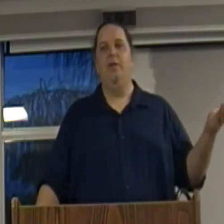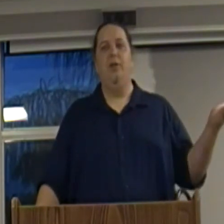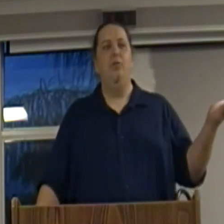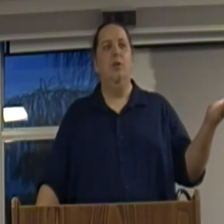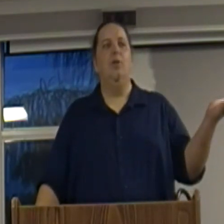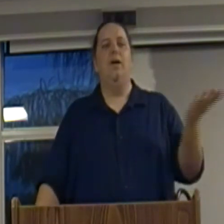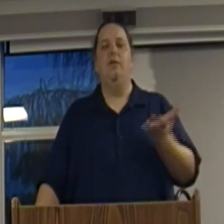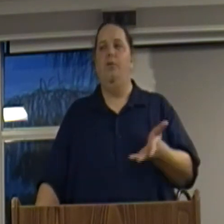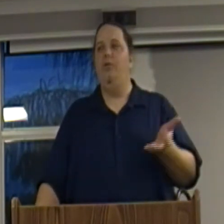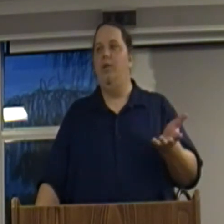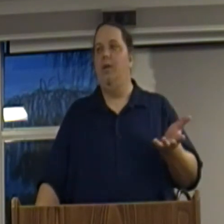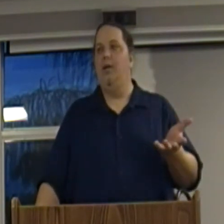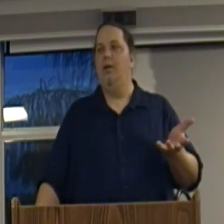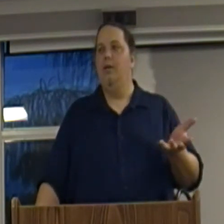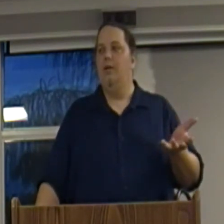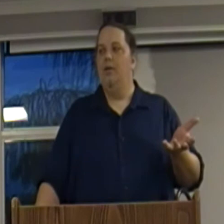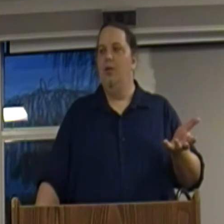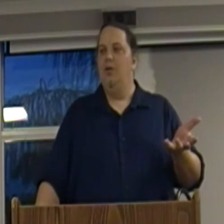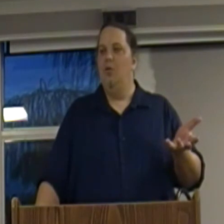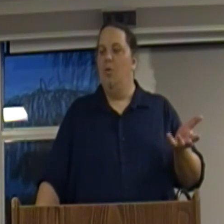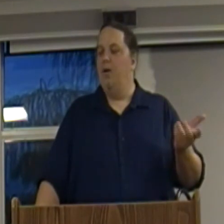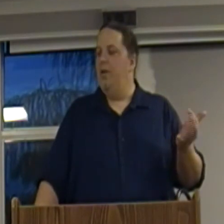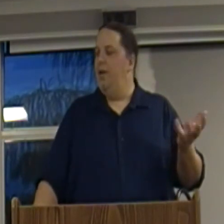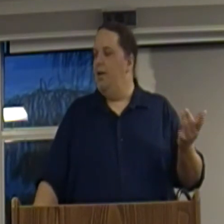you know, you look around and you see, uh, what are they,